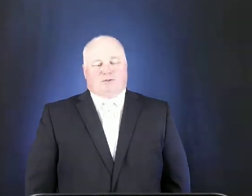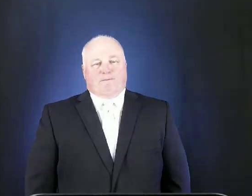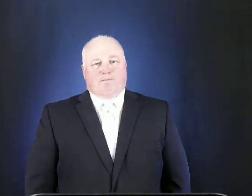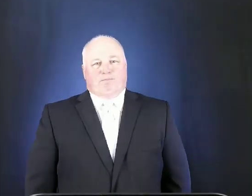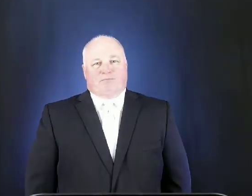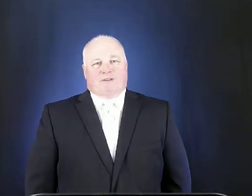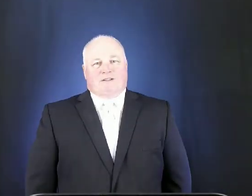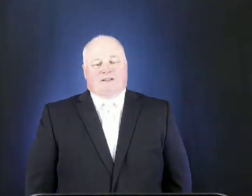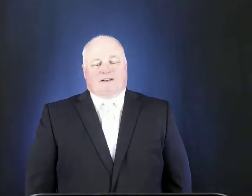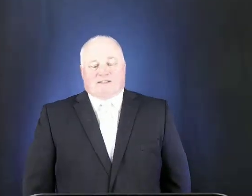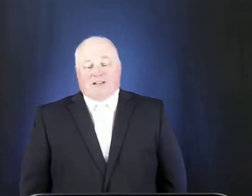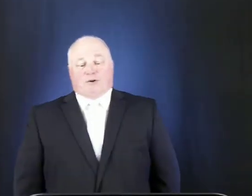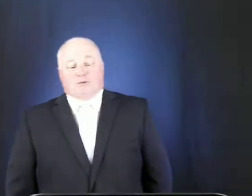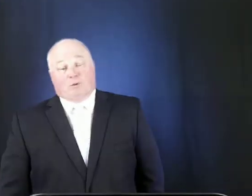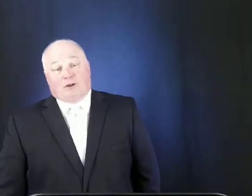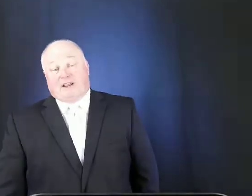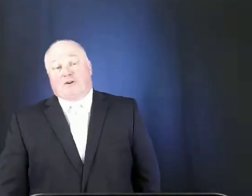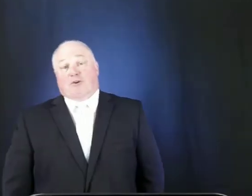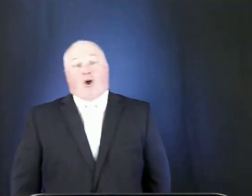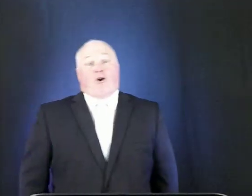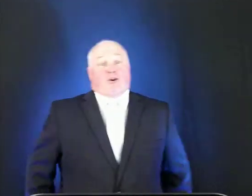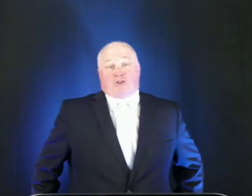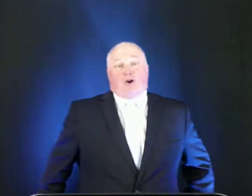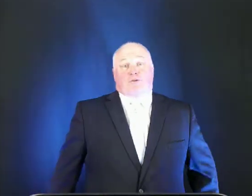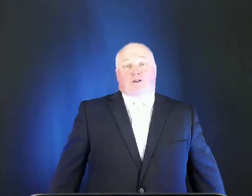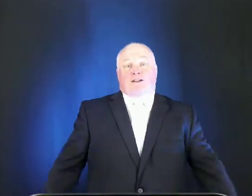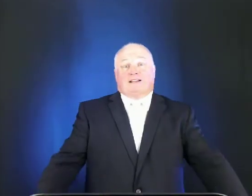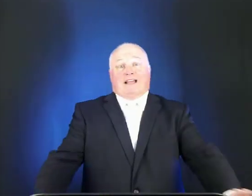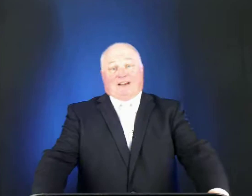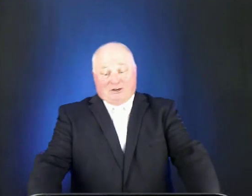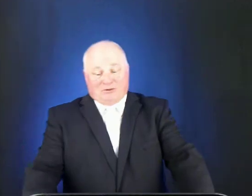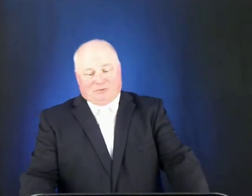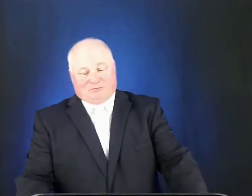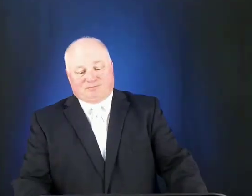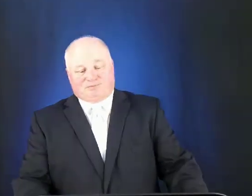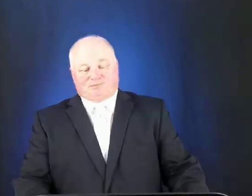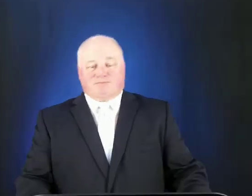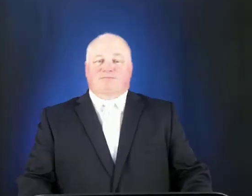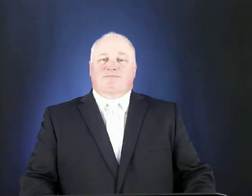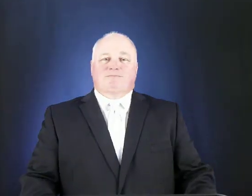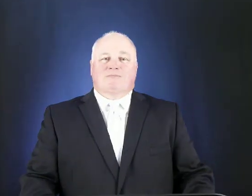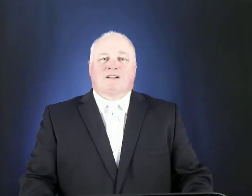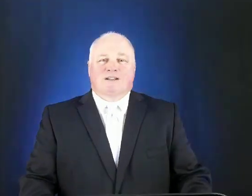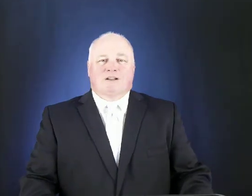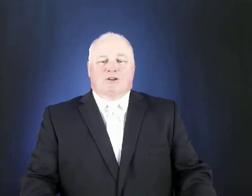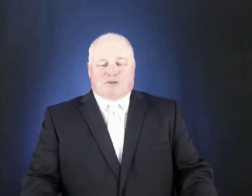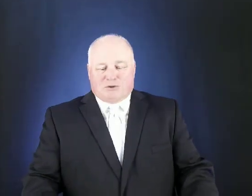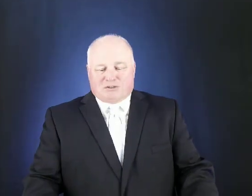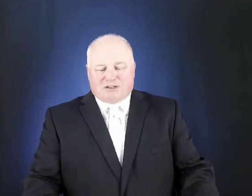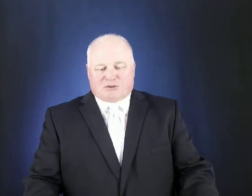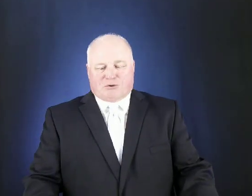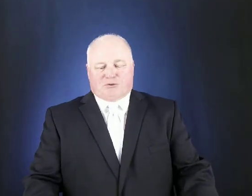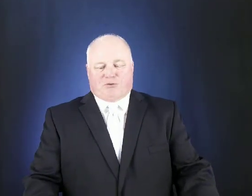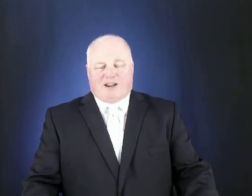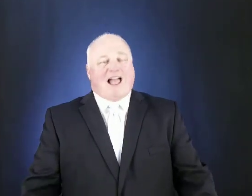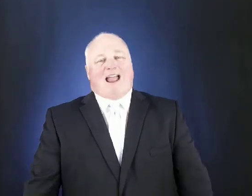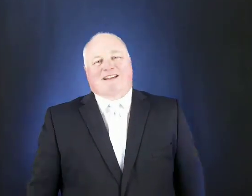dealers will hear car talk at noon two sisters reunite